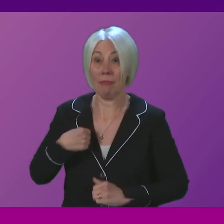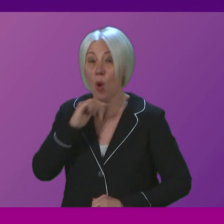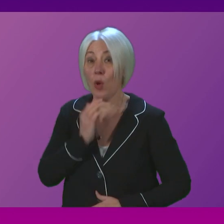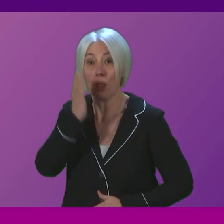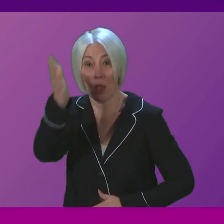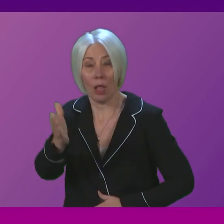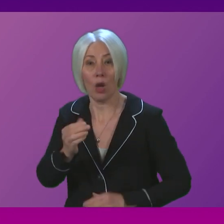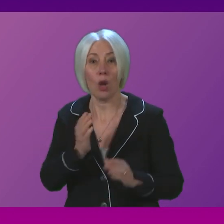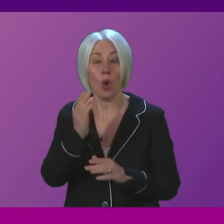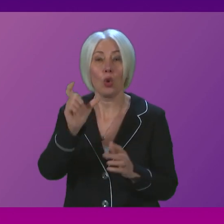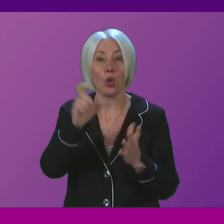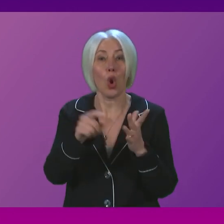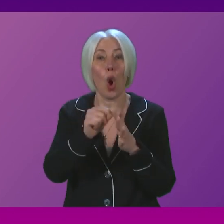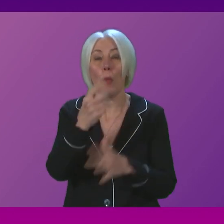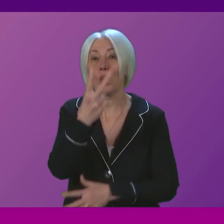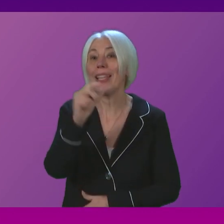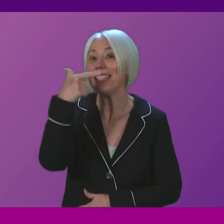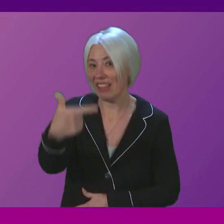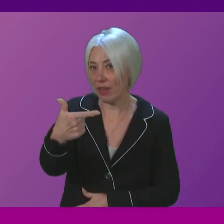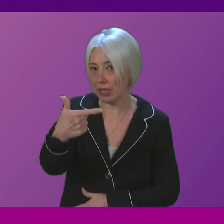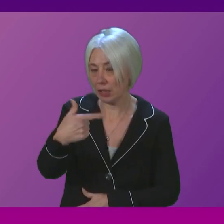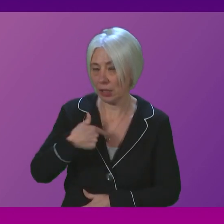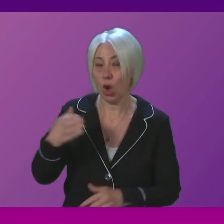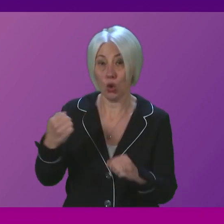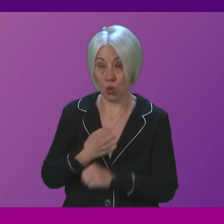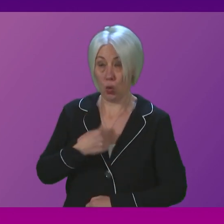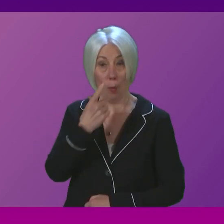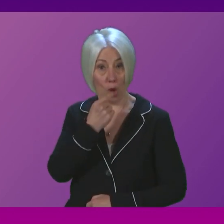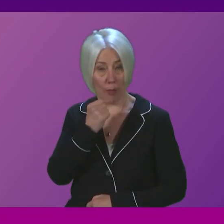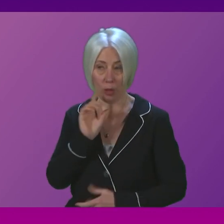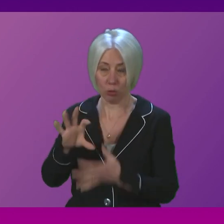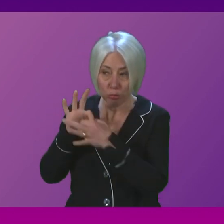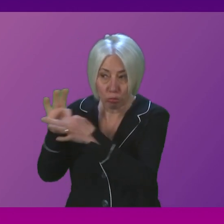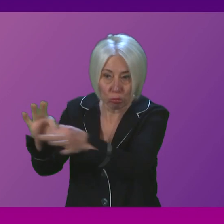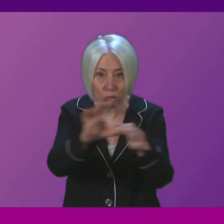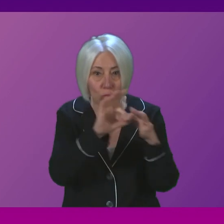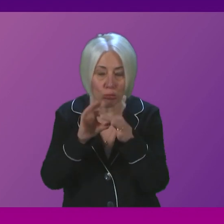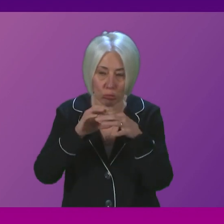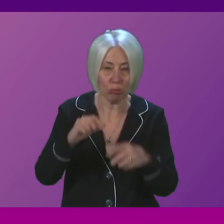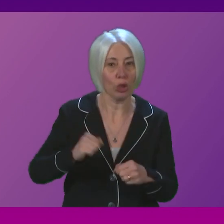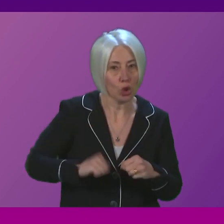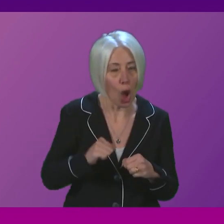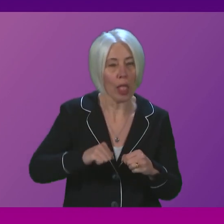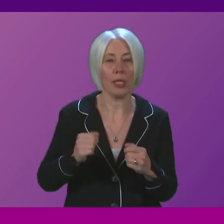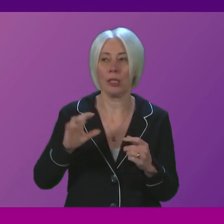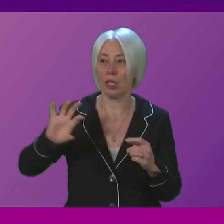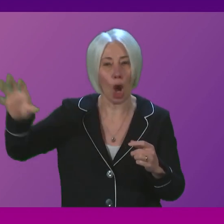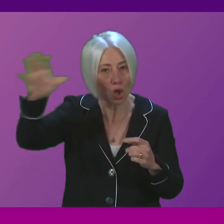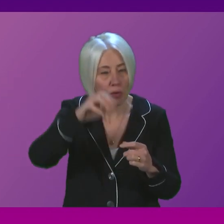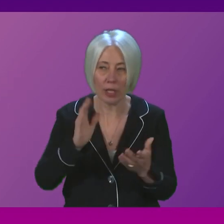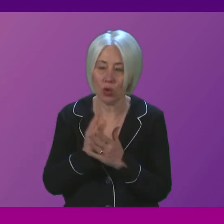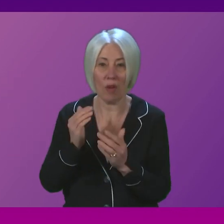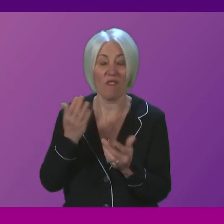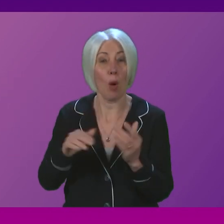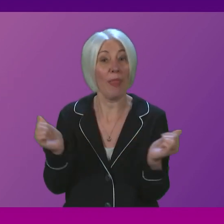COP27 to do what I can to further collaboration between Scotland and other countries to build upon the